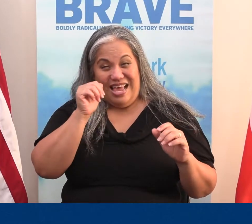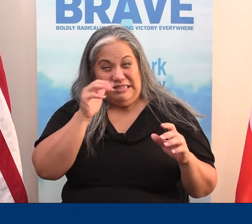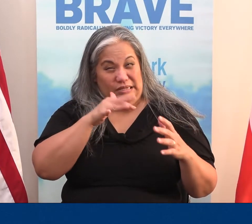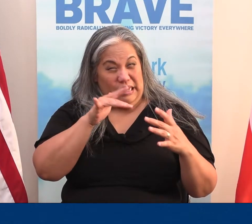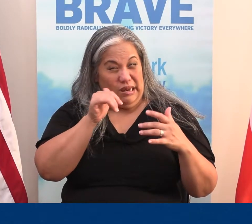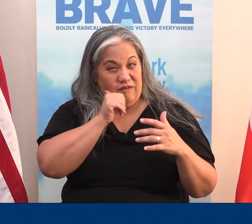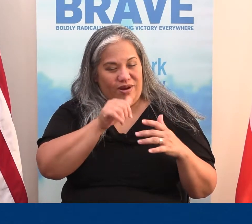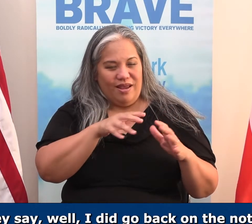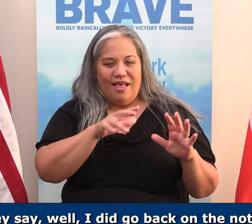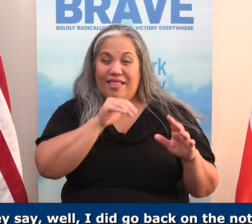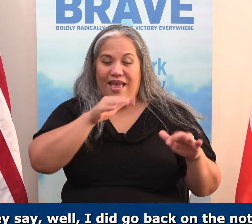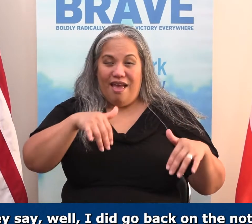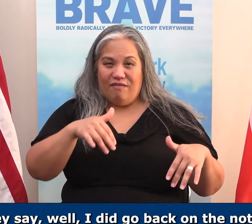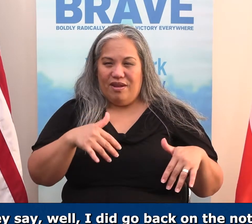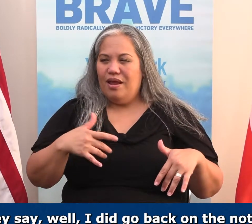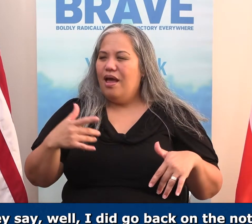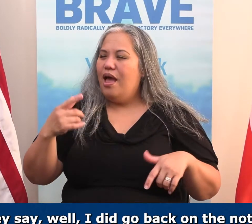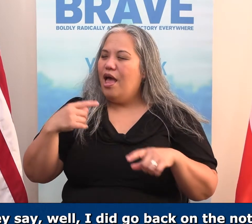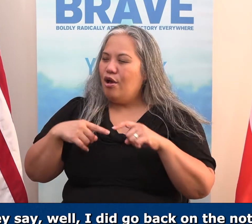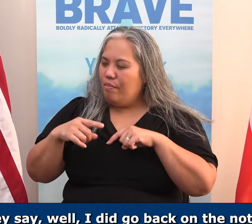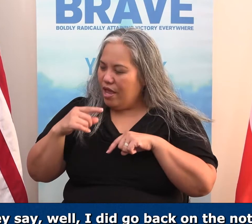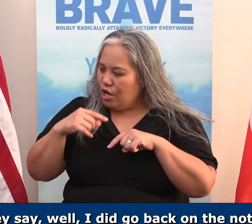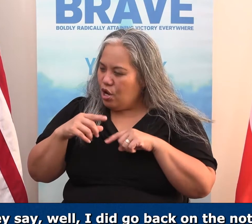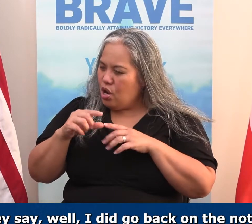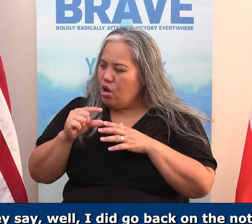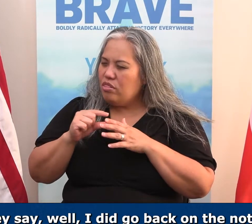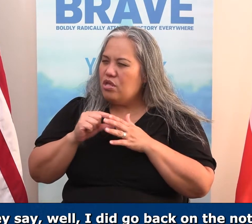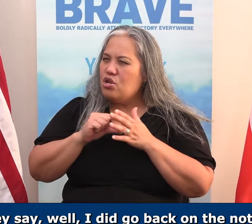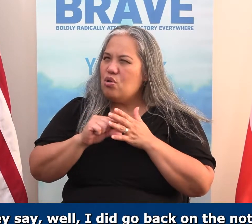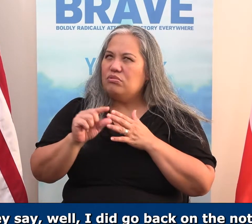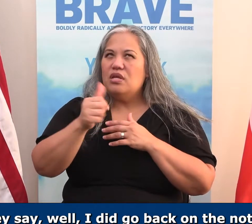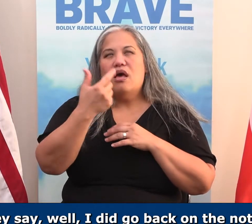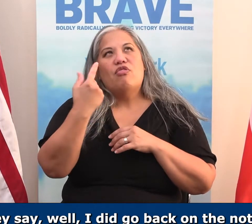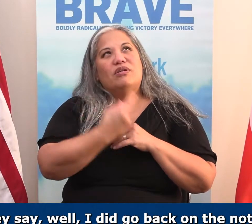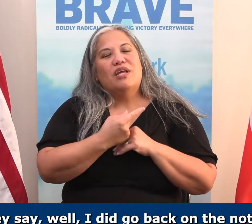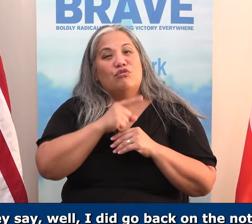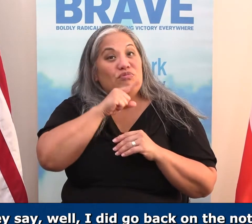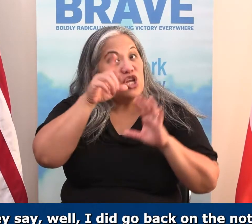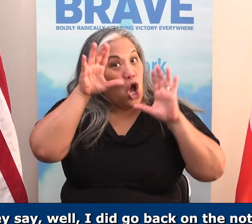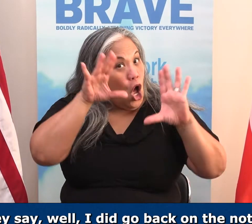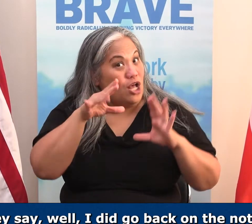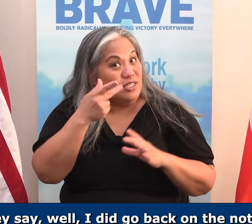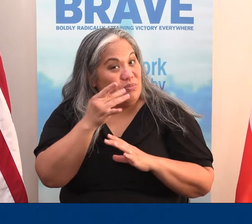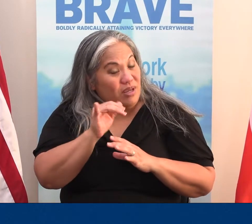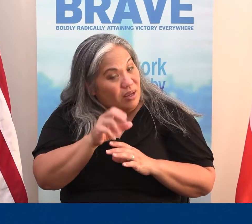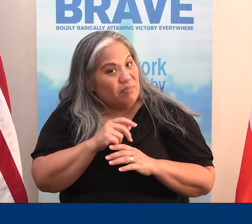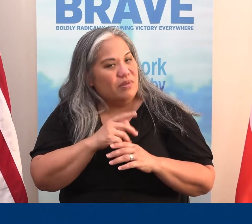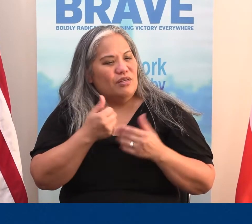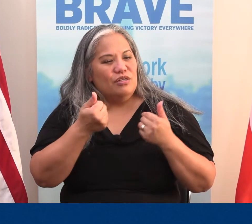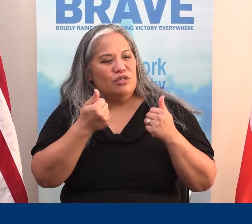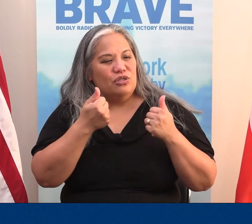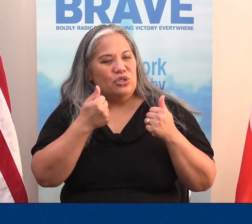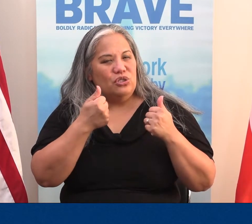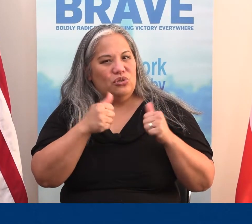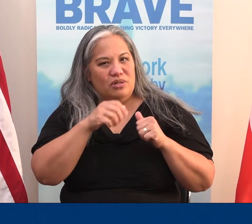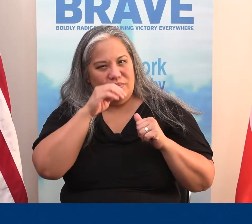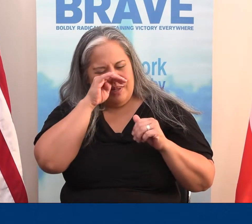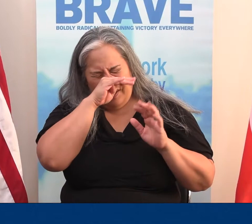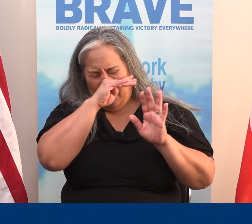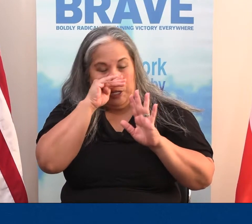They haven't. So, well, I did go back on the notes the other day. And that was really awesome, Kip, you know, trying to, you know, make good. No, no, no,